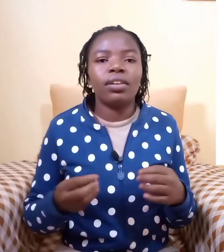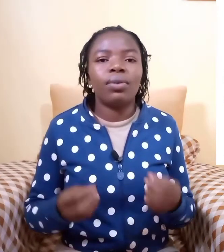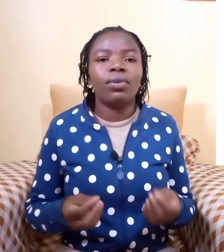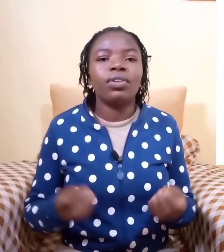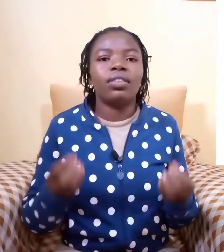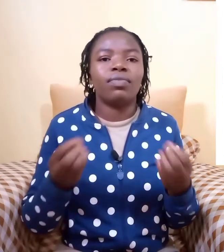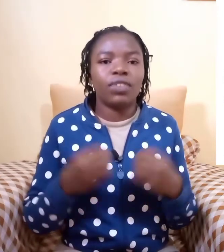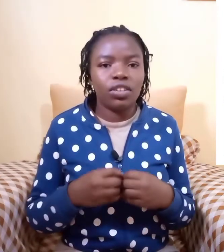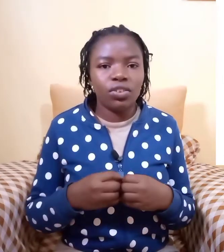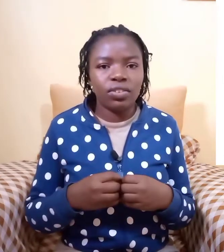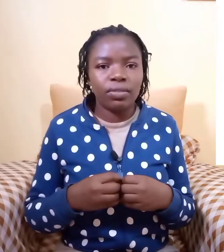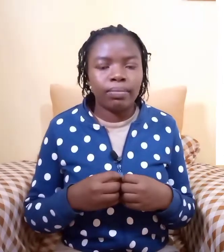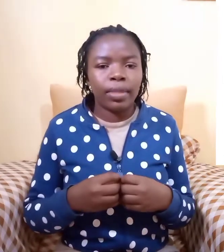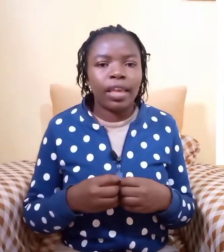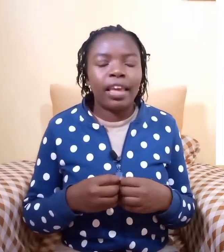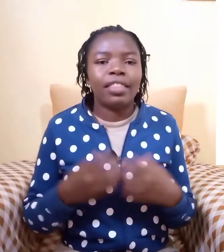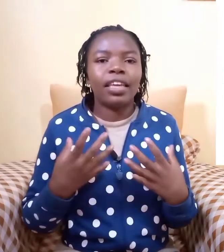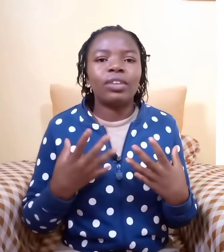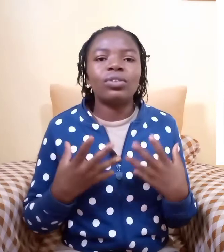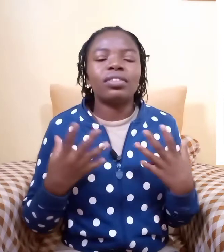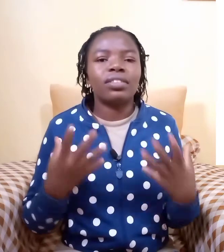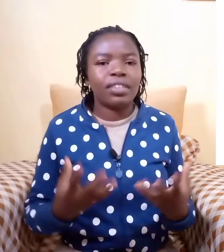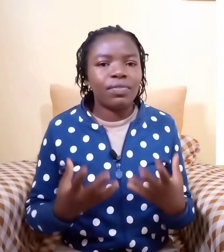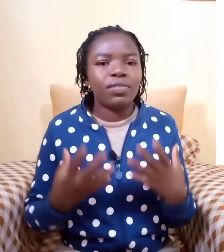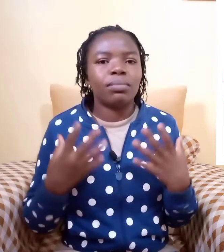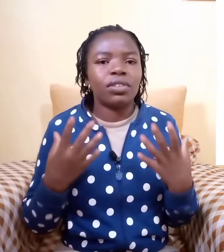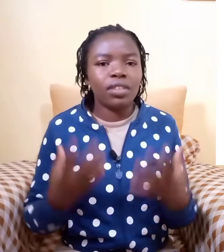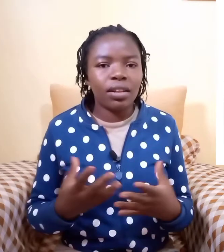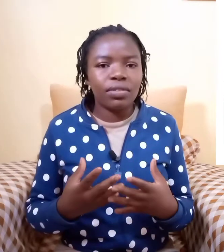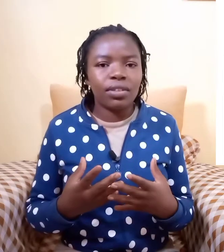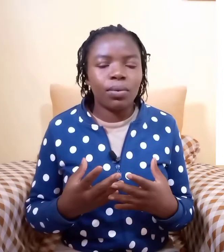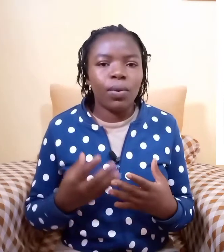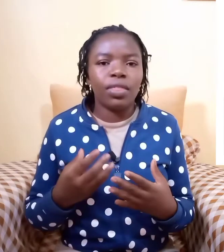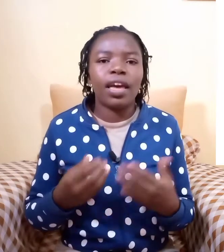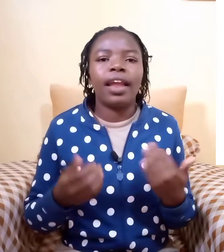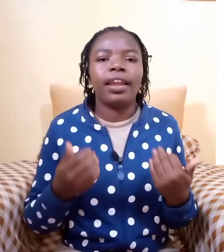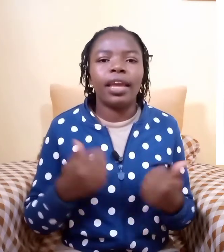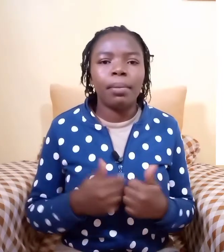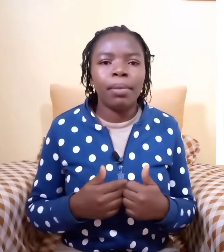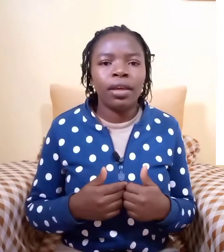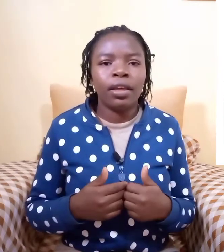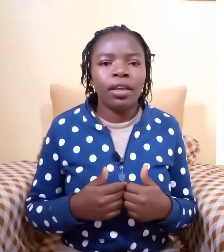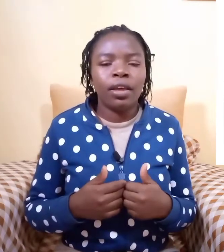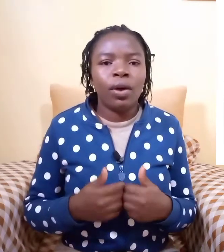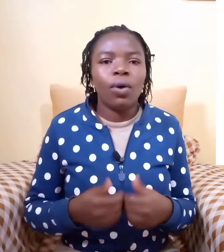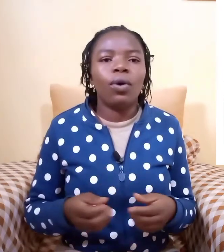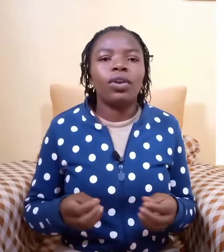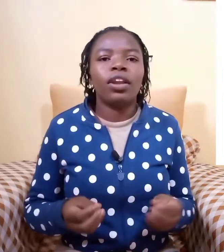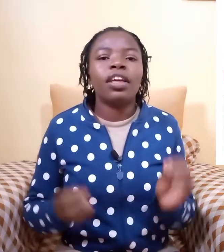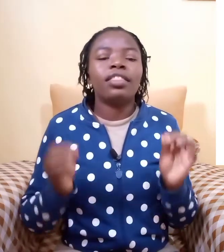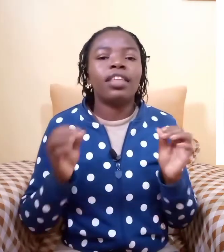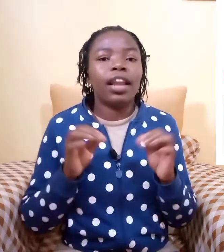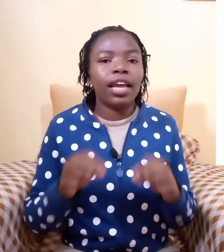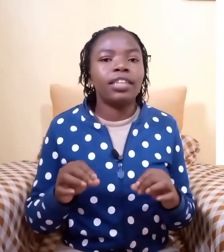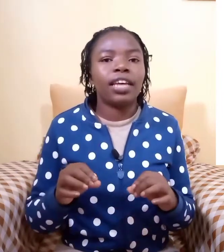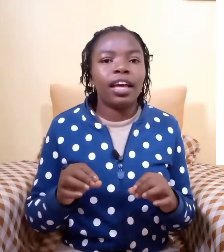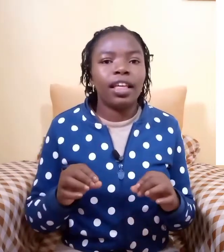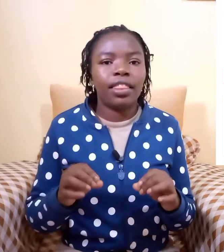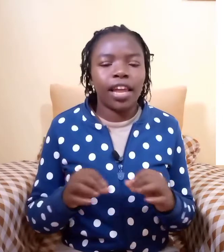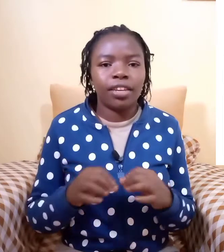download the videos they don't save themselves with a name or the letter that